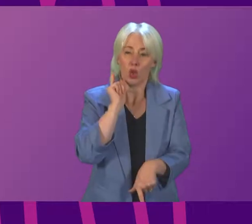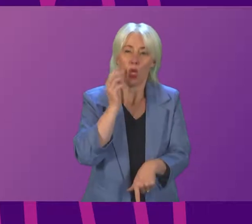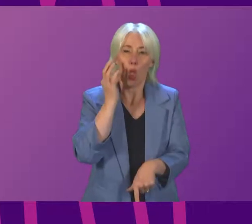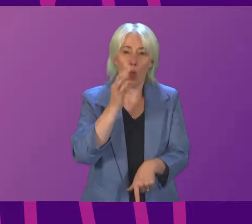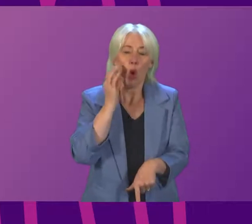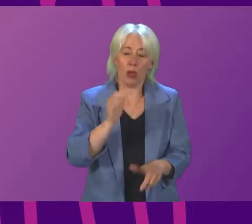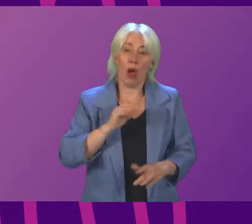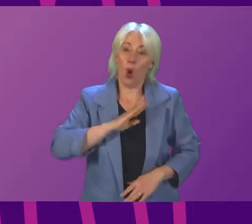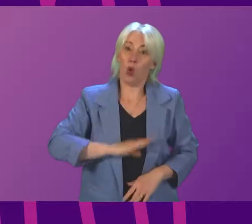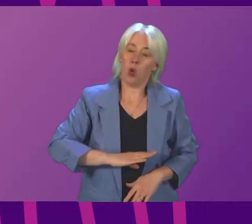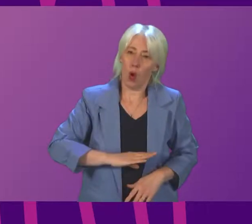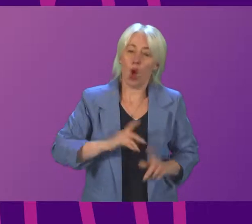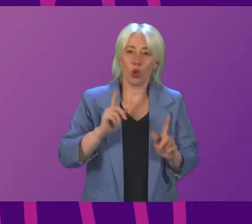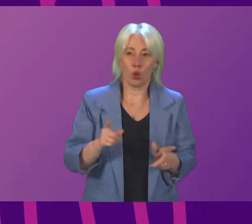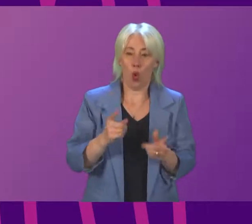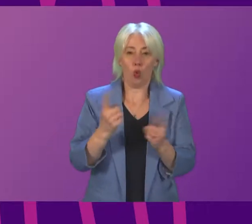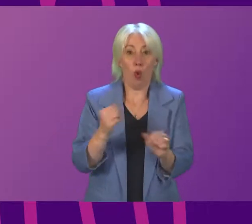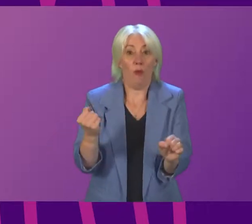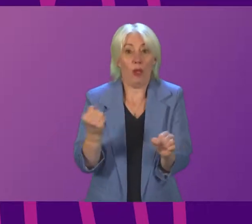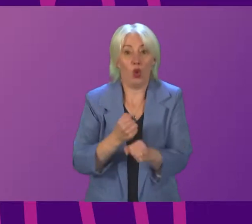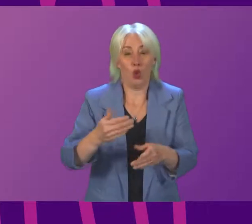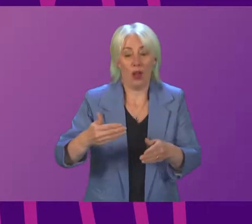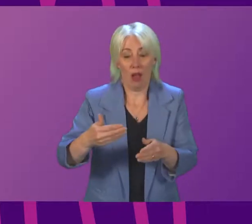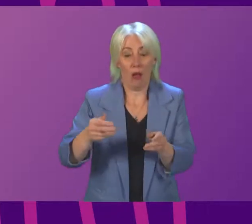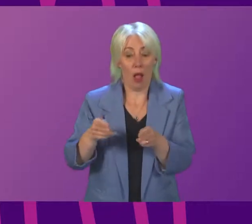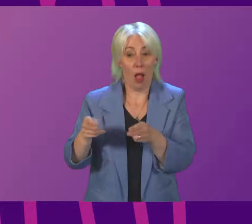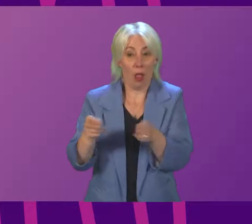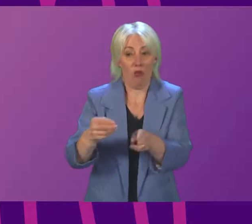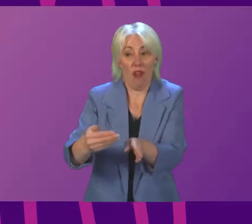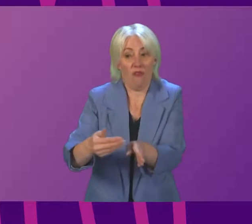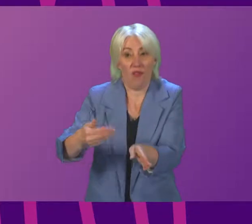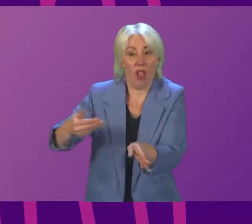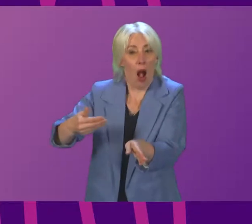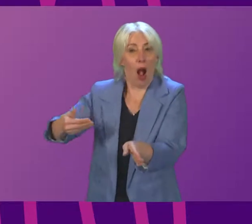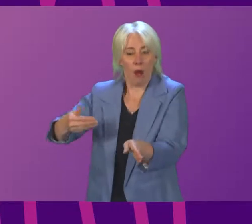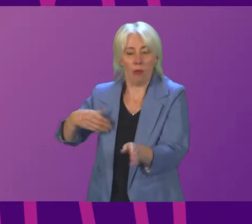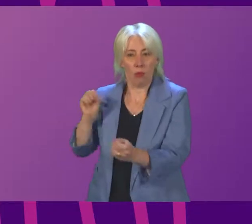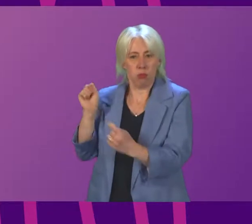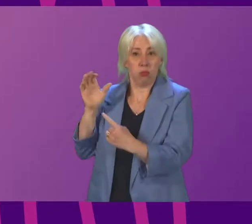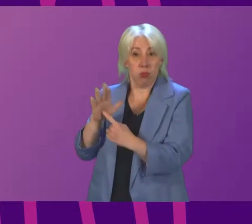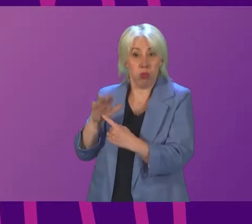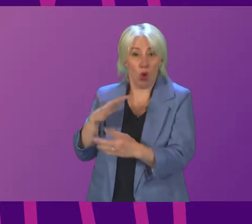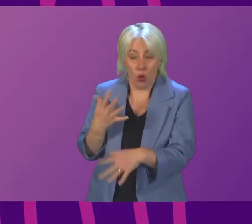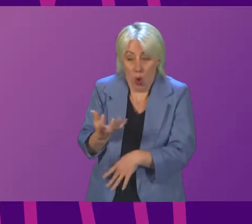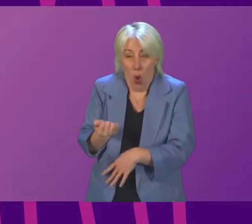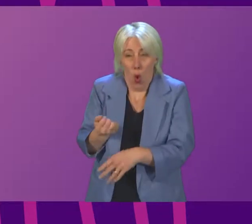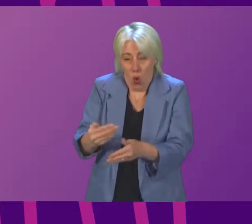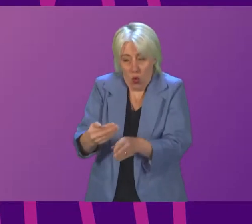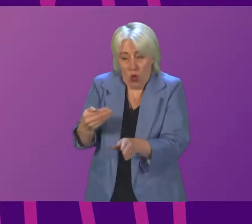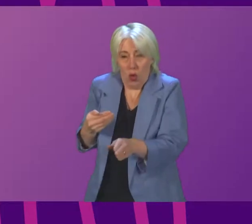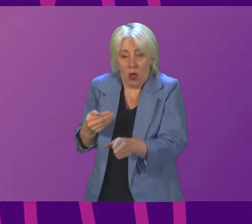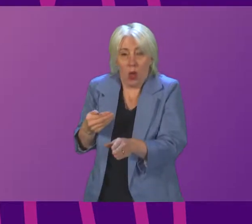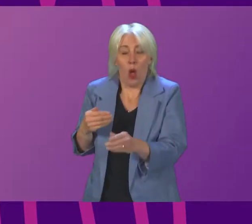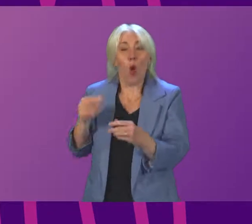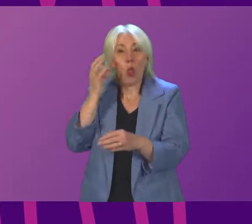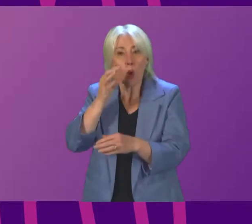The measures that are taken further up watercourses are essential in holding back water in a flood instance,